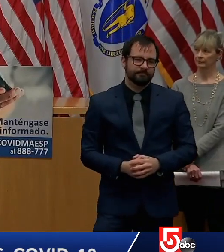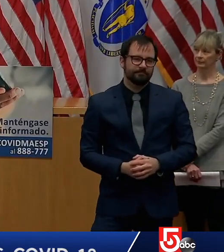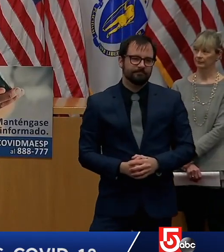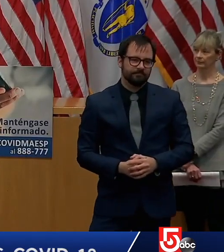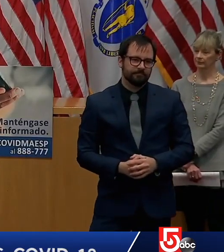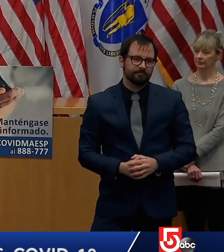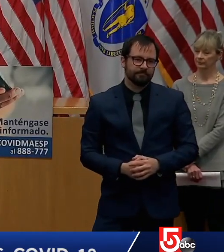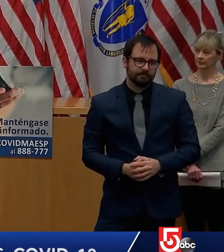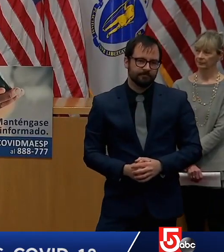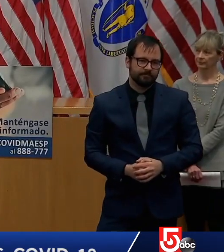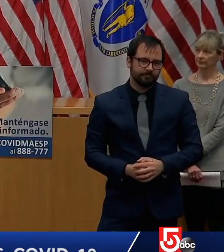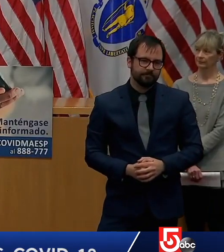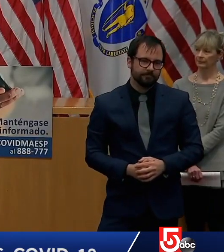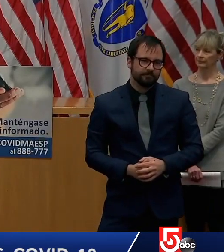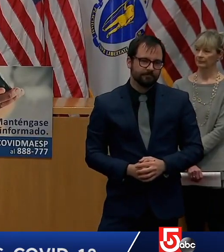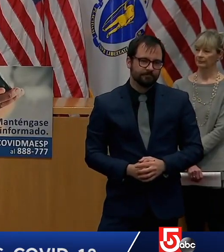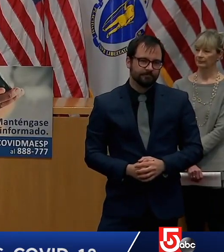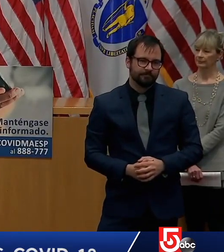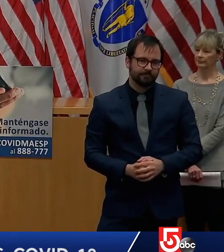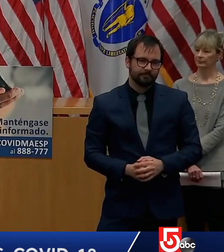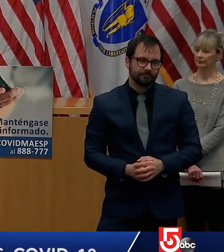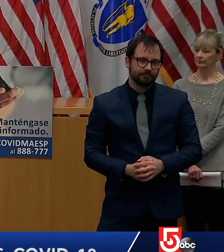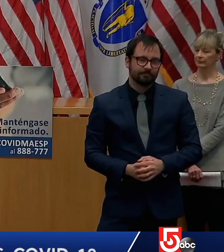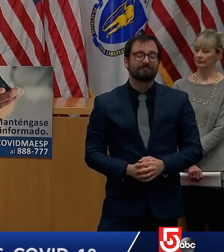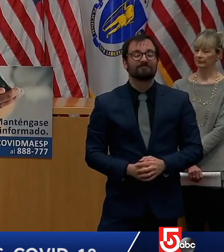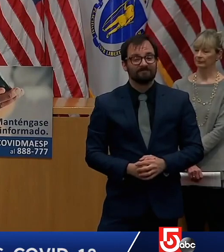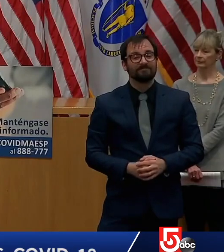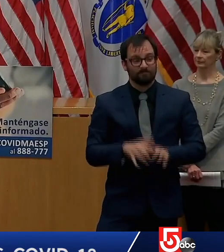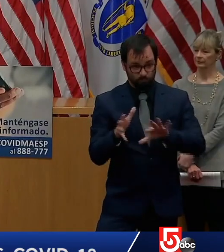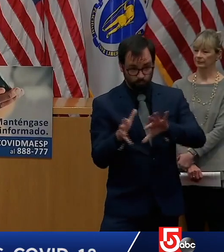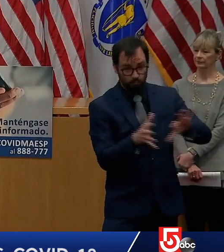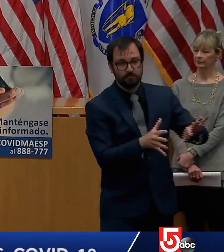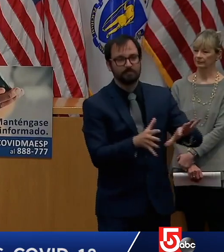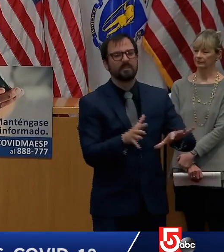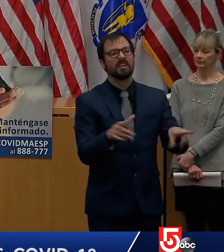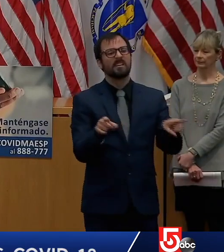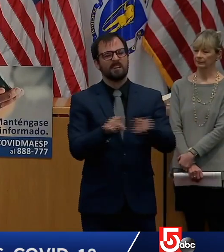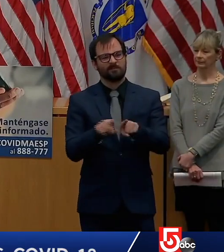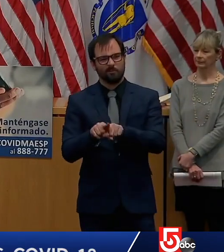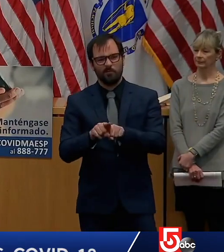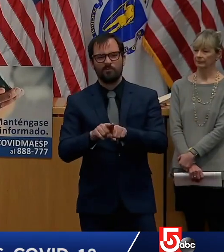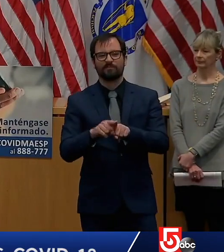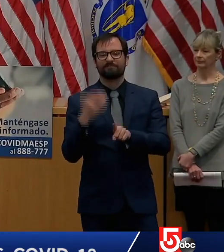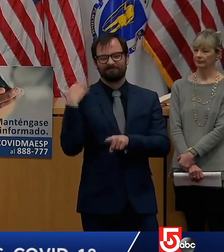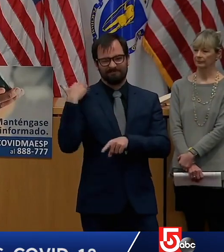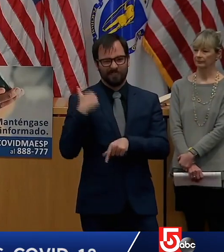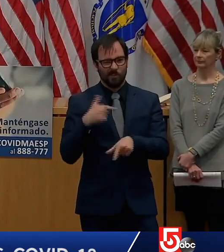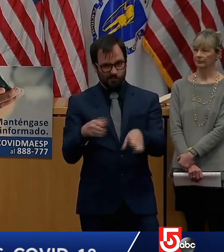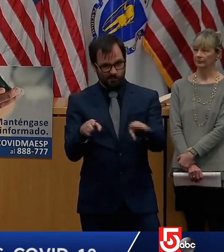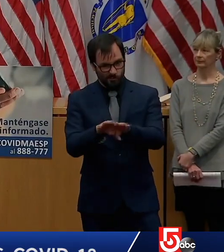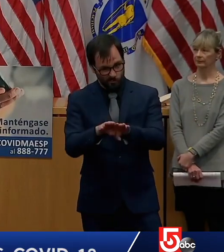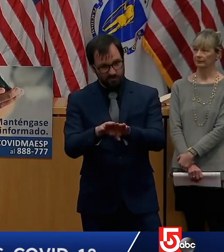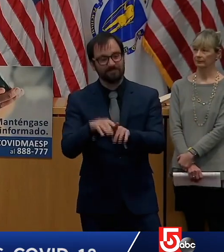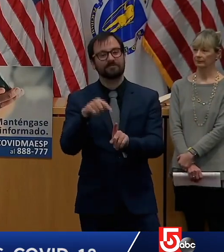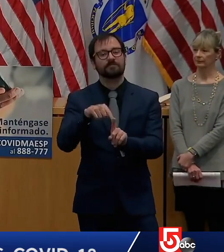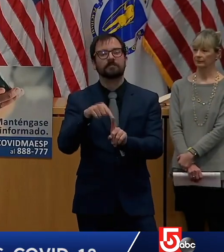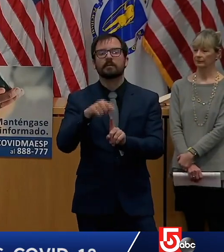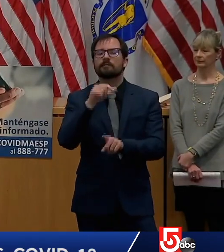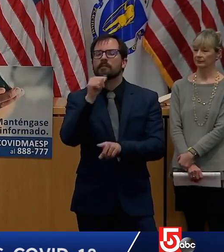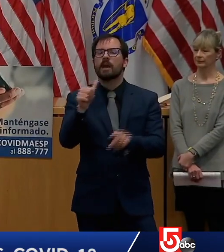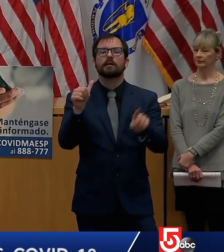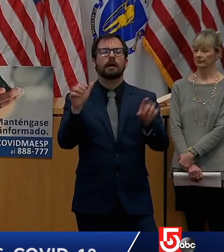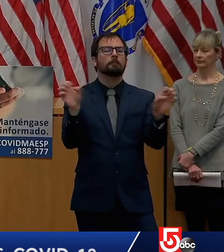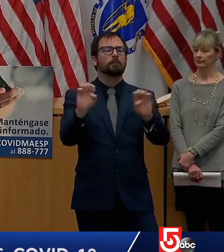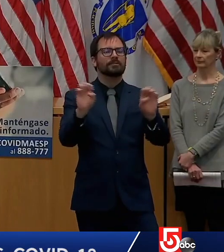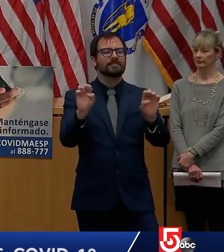child care programs until june 29 2020 as well emergency child care programs will continue operating